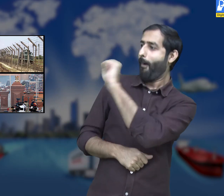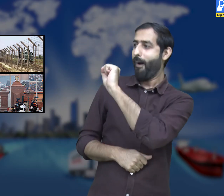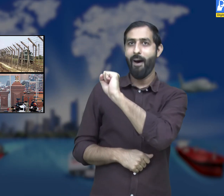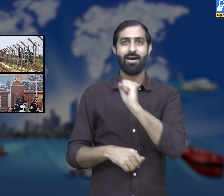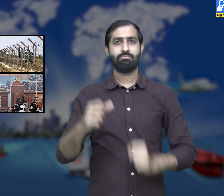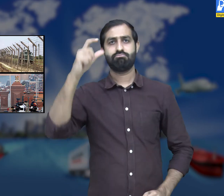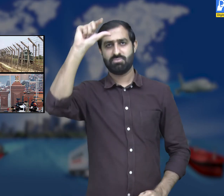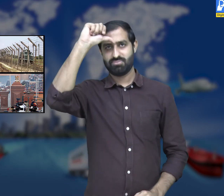Pakistan.